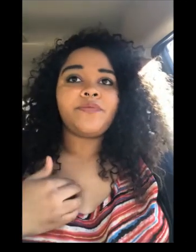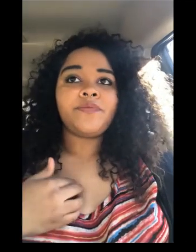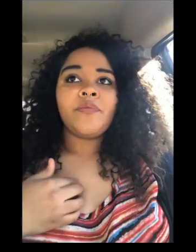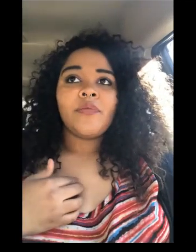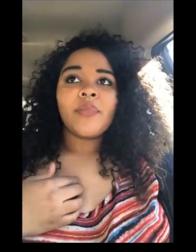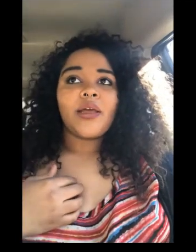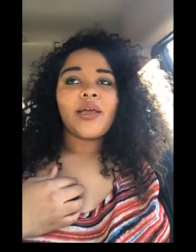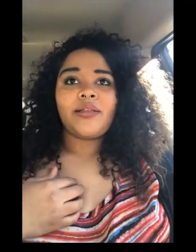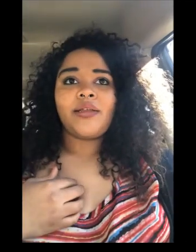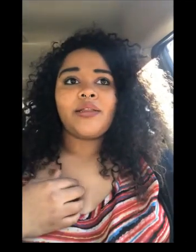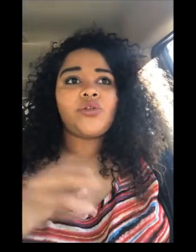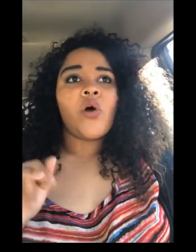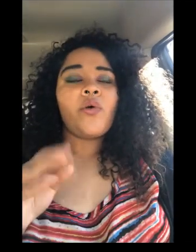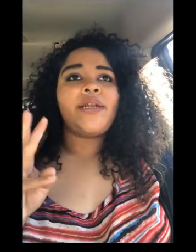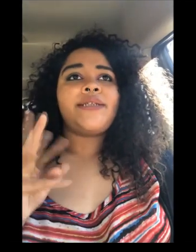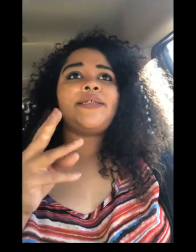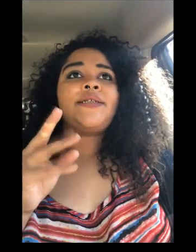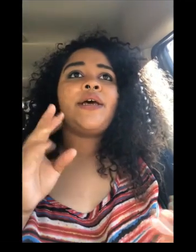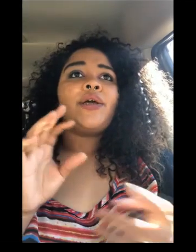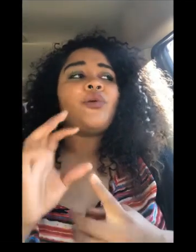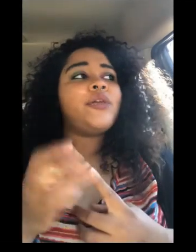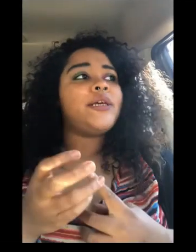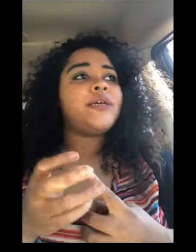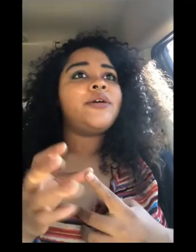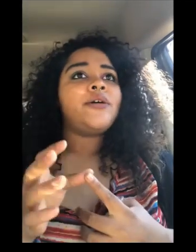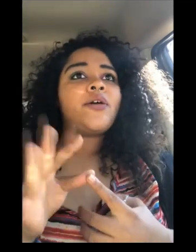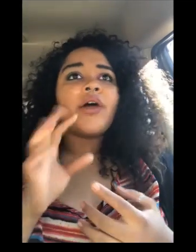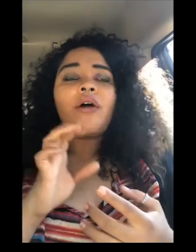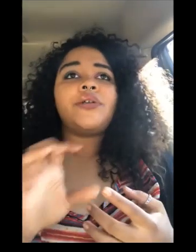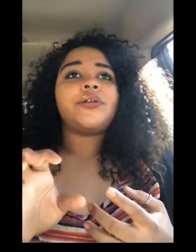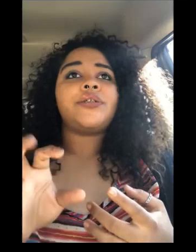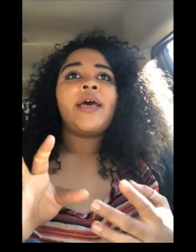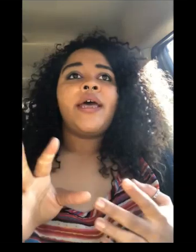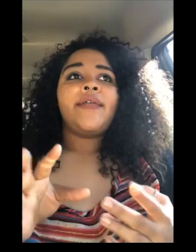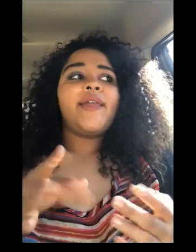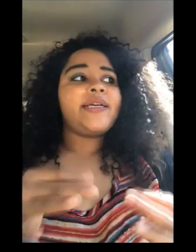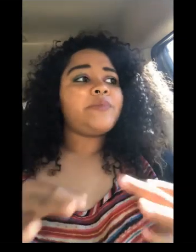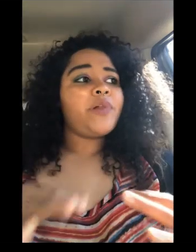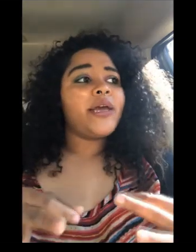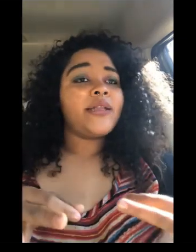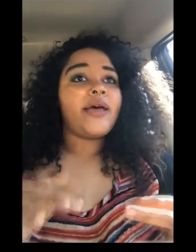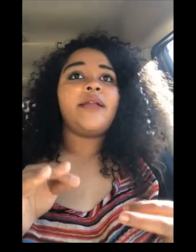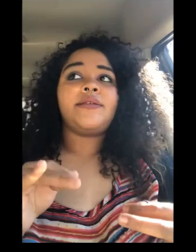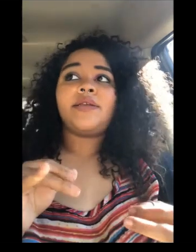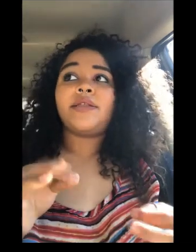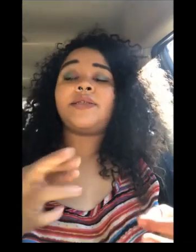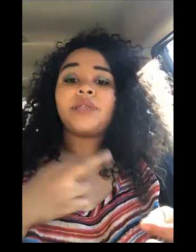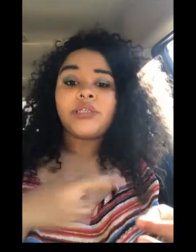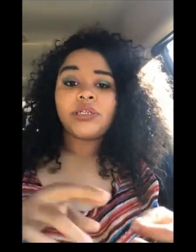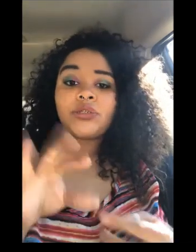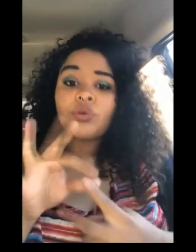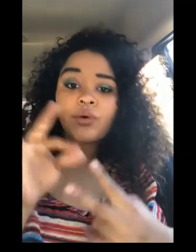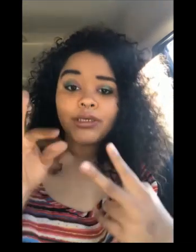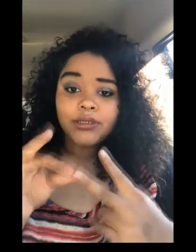and then the jehovah witnesses community or the elders they explain that this religion is a choice